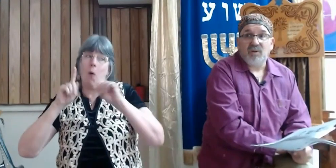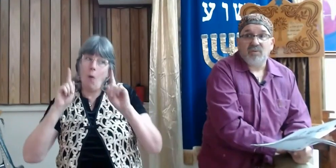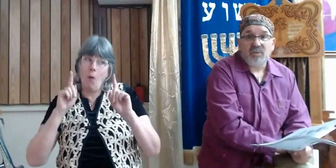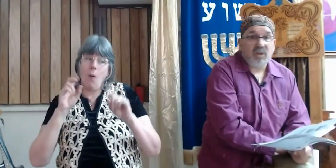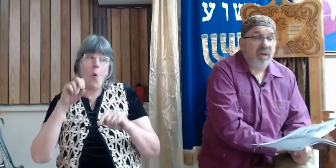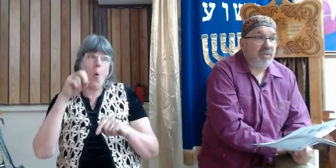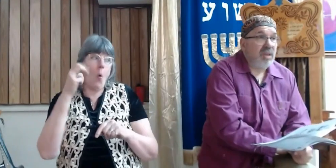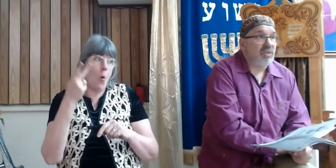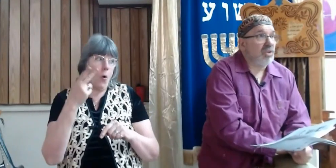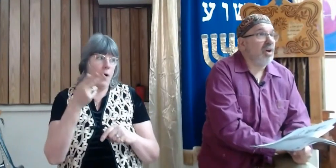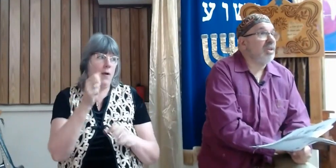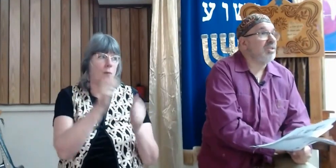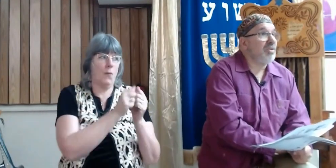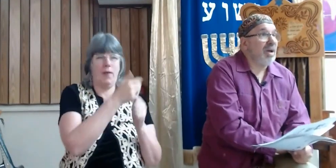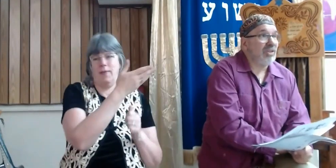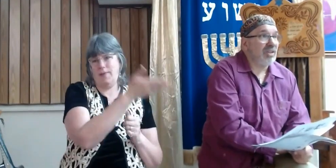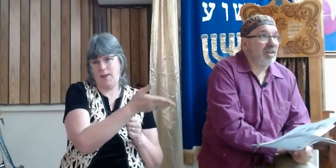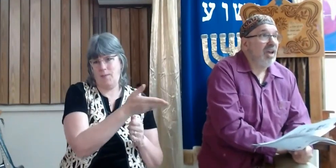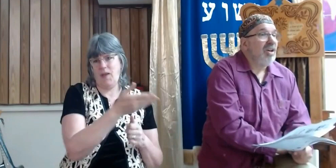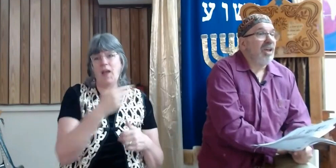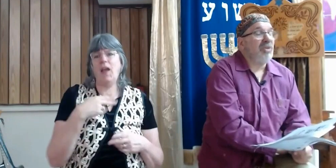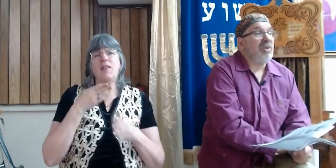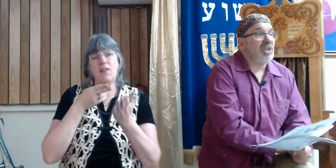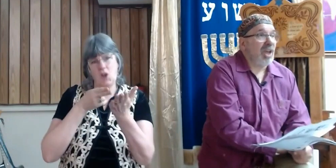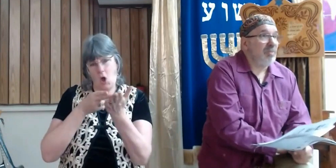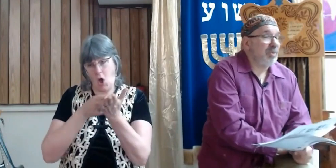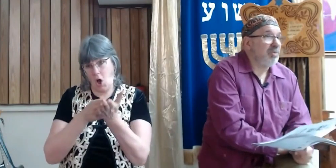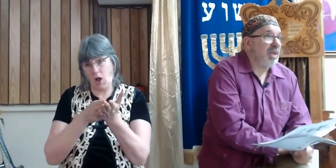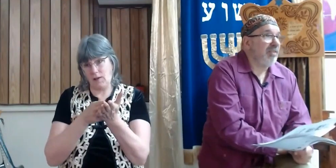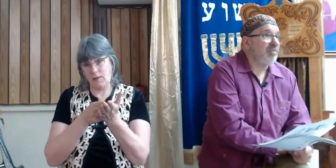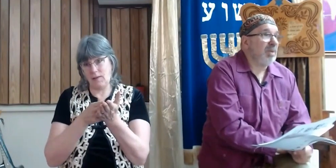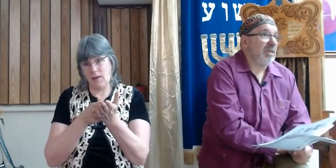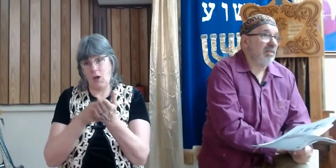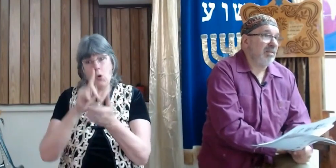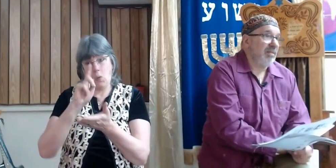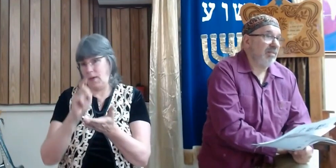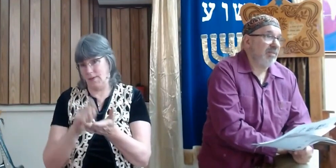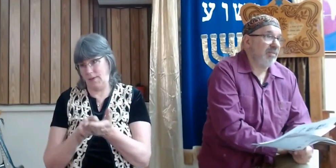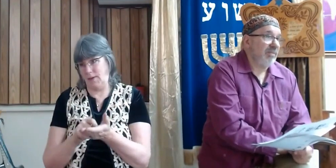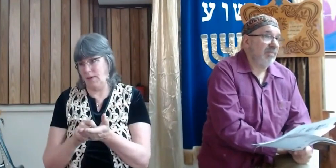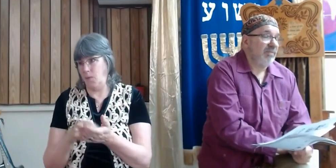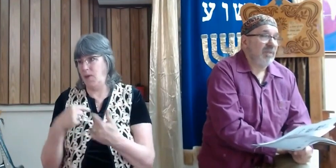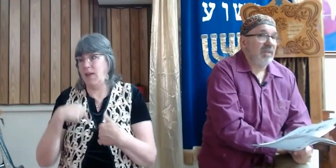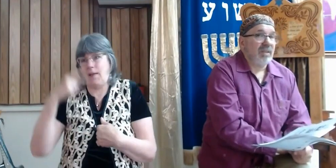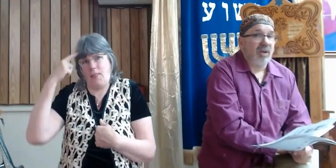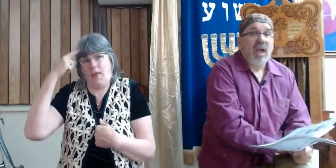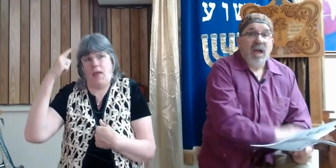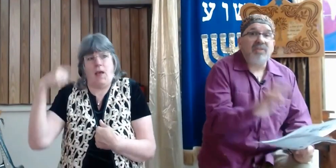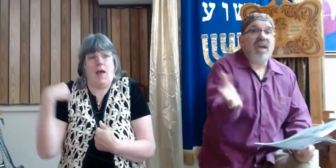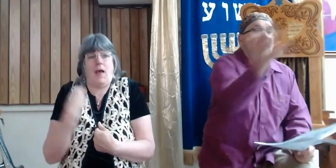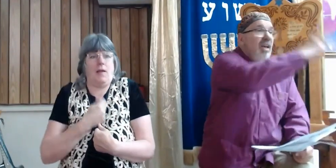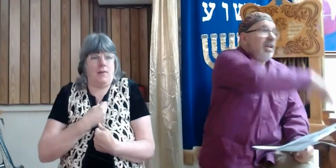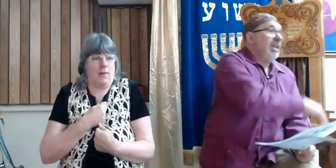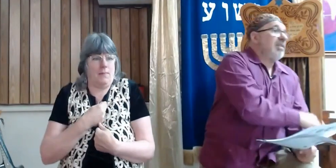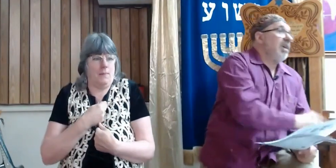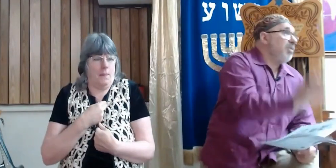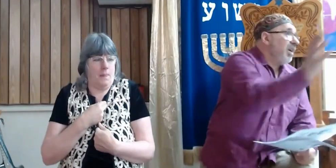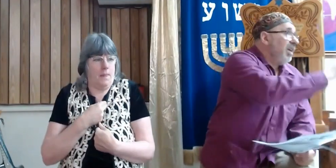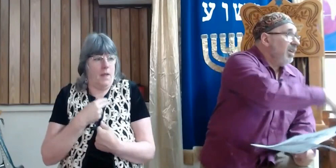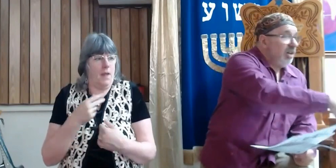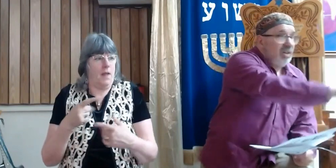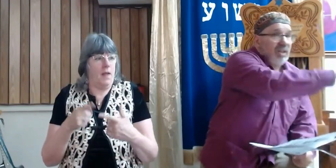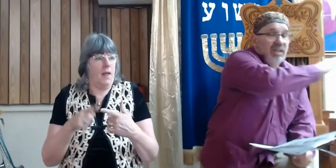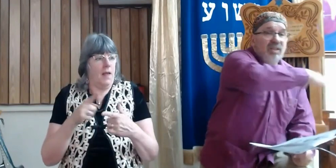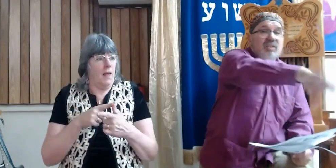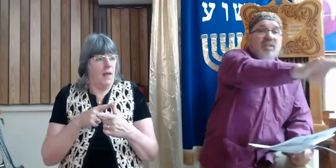You know, I think it's an honest question. In which camp would we have been? You know, and then, let's say